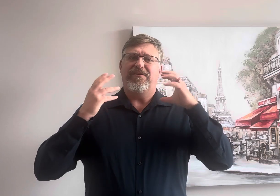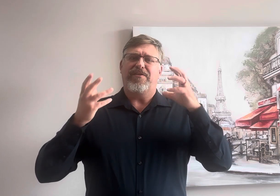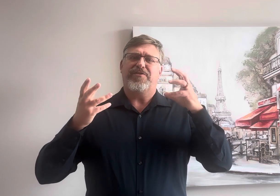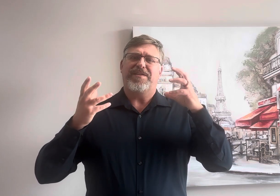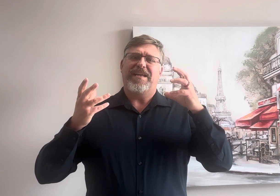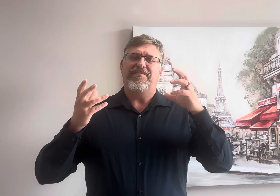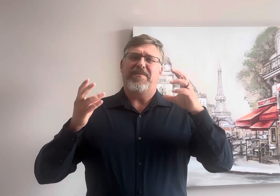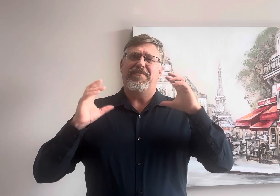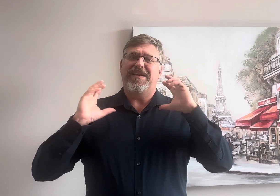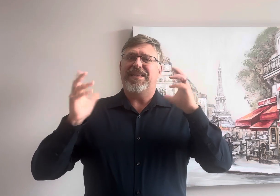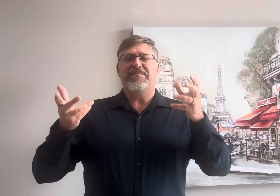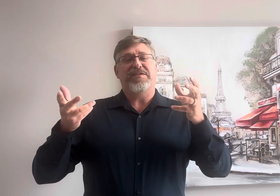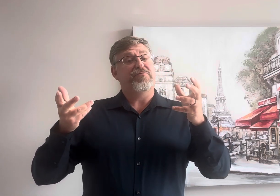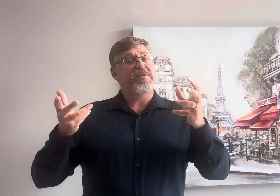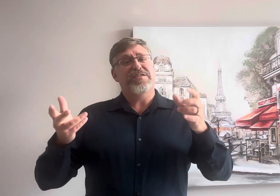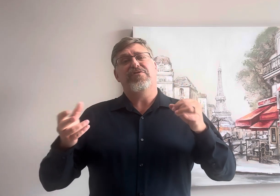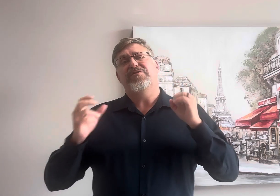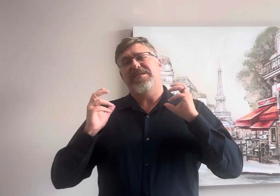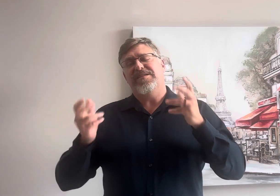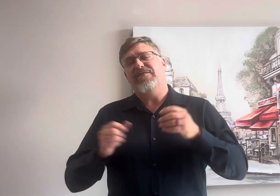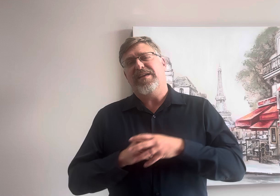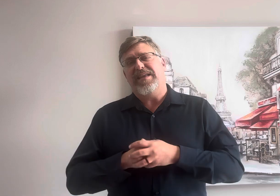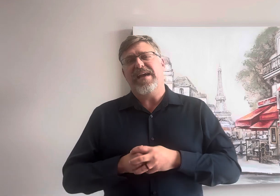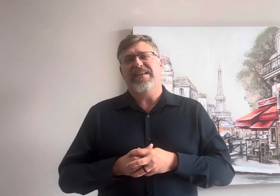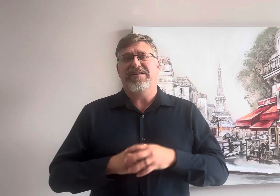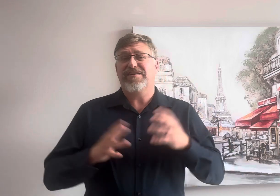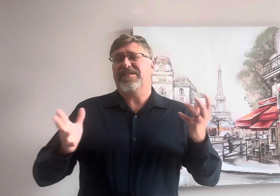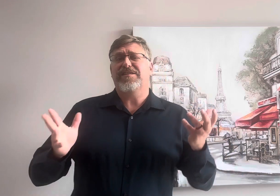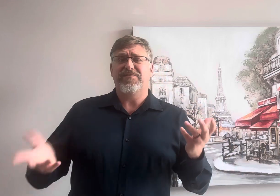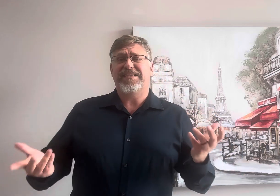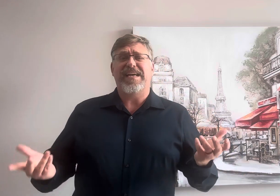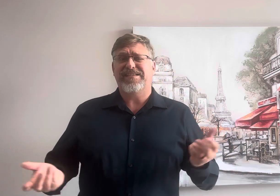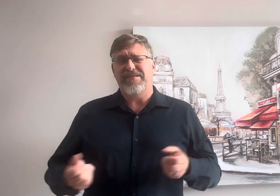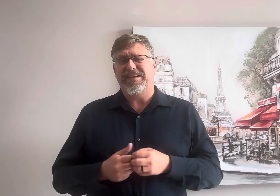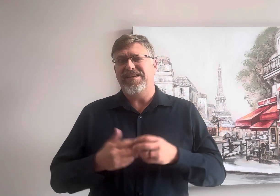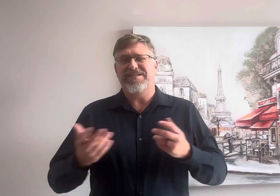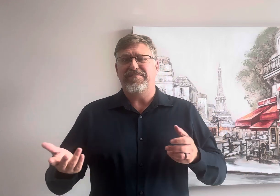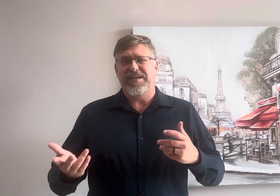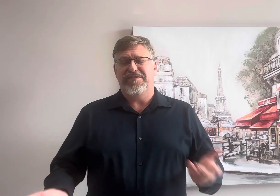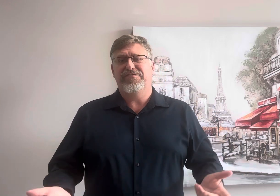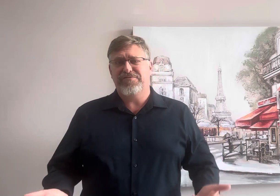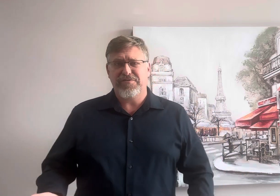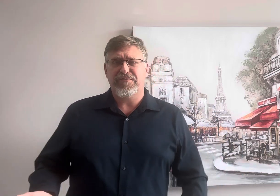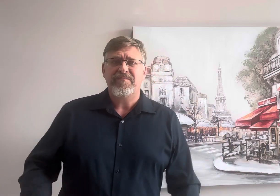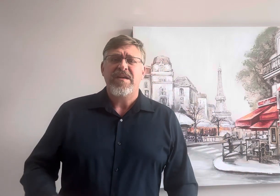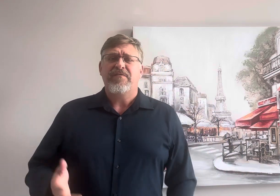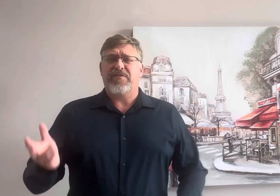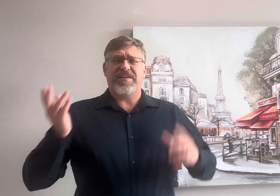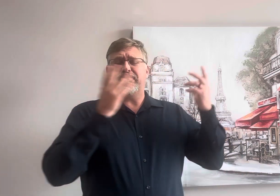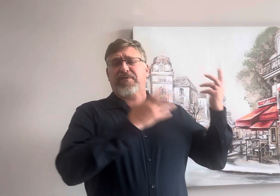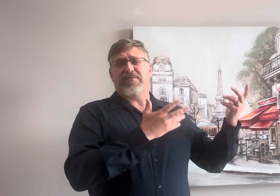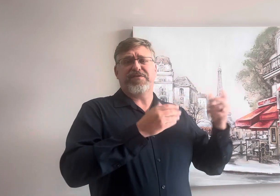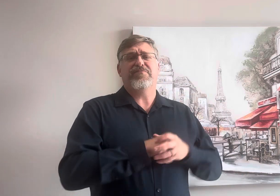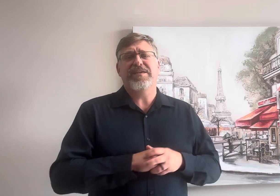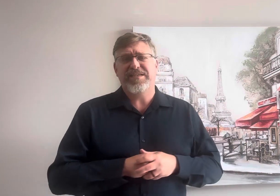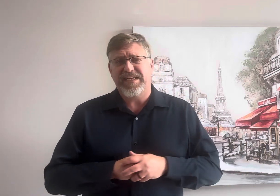you understand that maybe it limits research and stuff like that like just because someone says something doesn't mean it true for example there was a recent